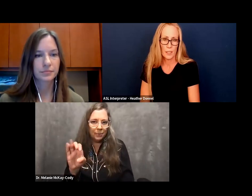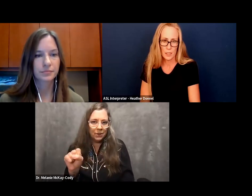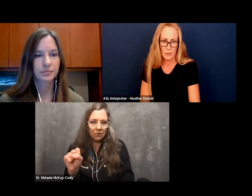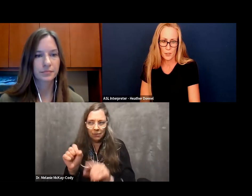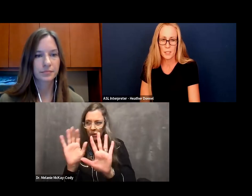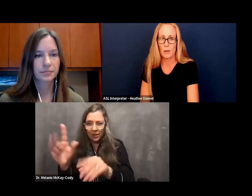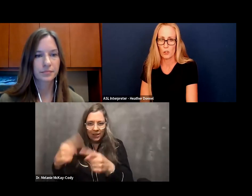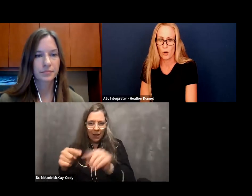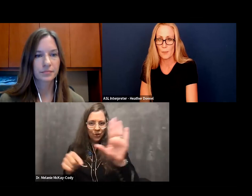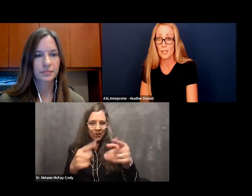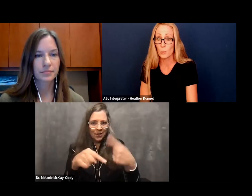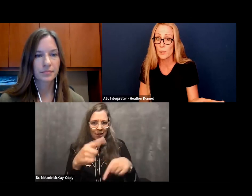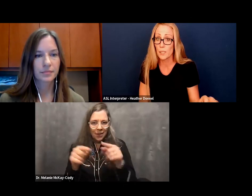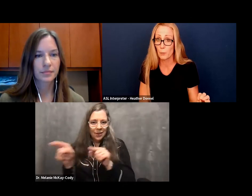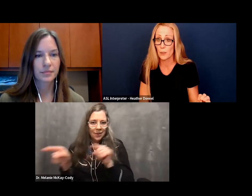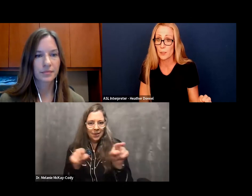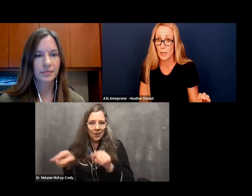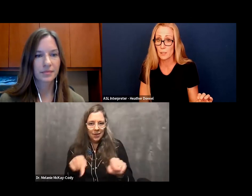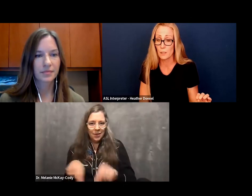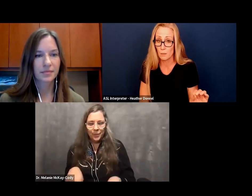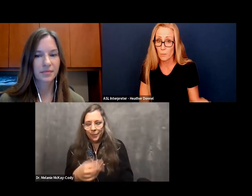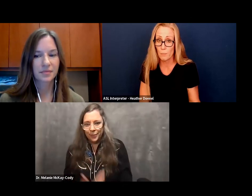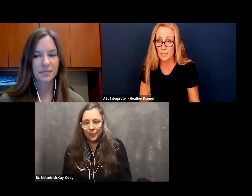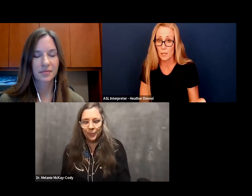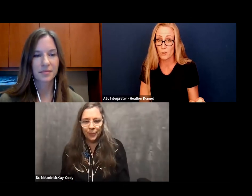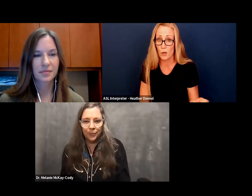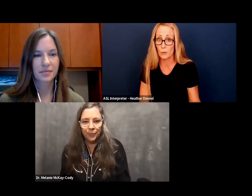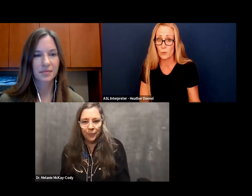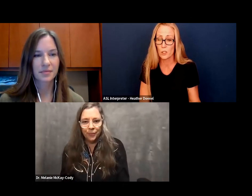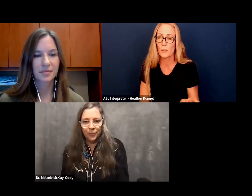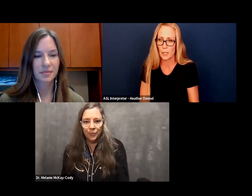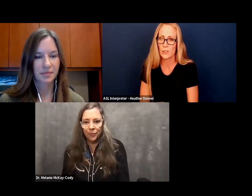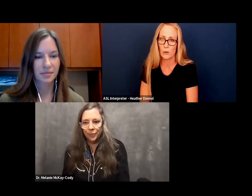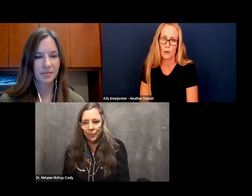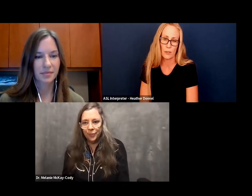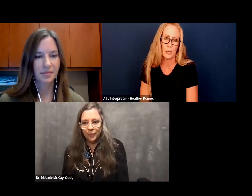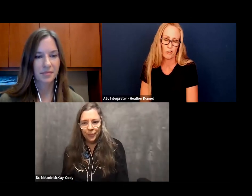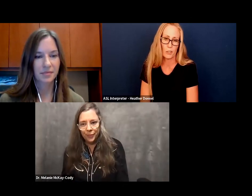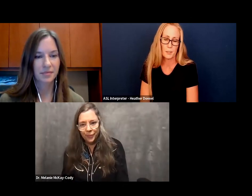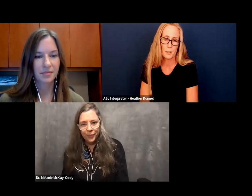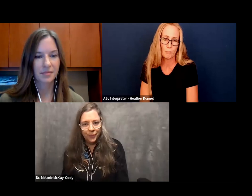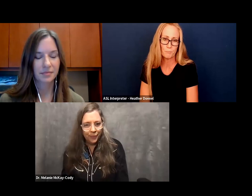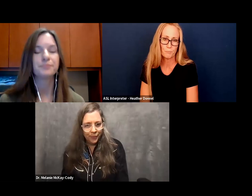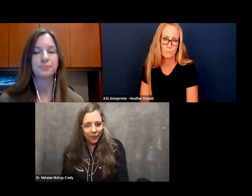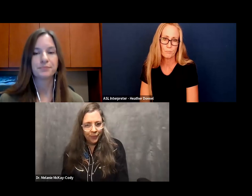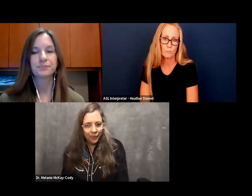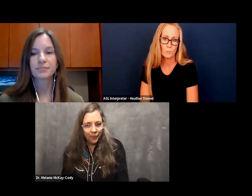We find differences among the tribes. That's why we separate the signs based on the travel usage, because there are variations.